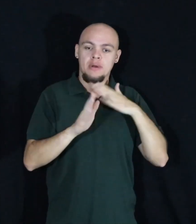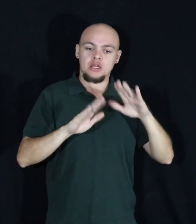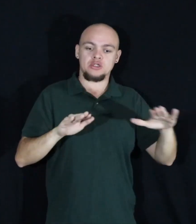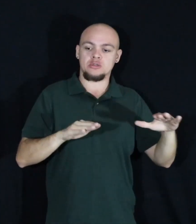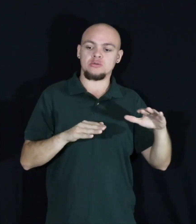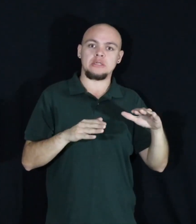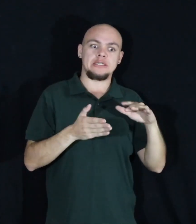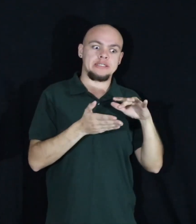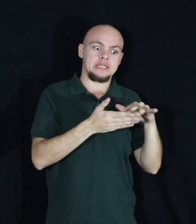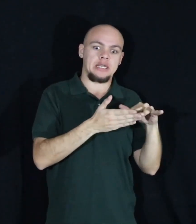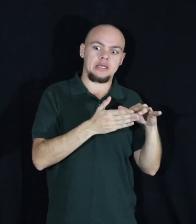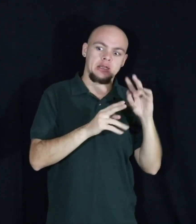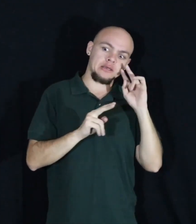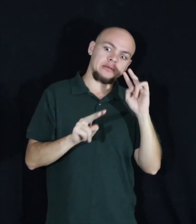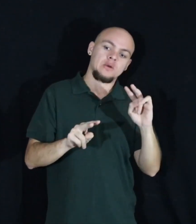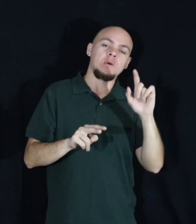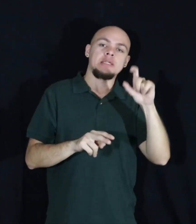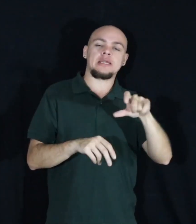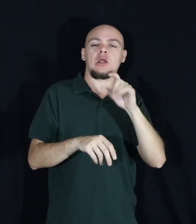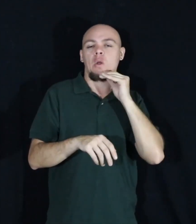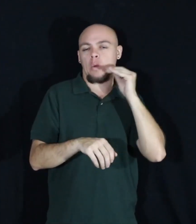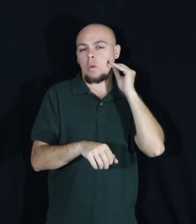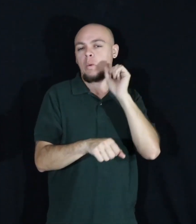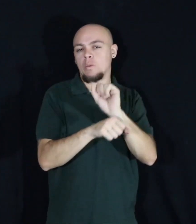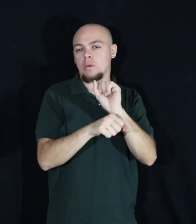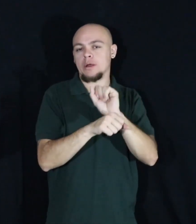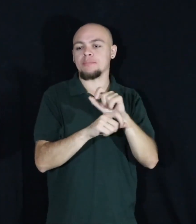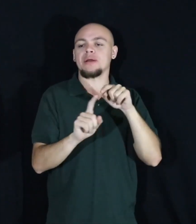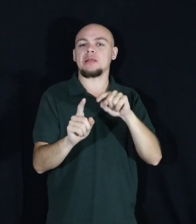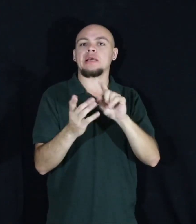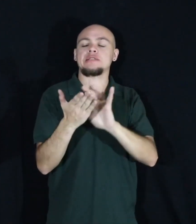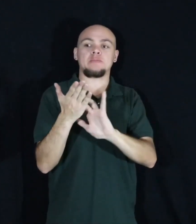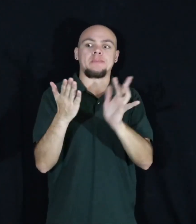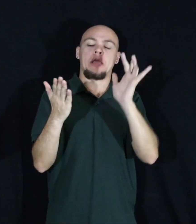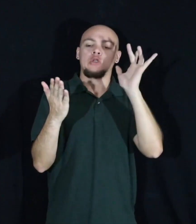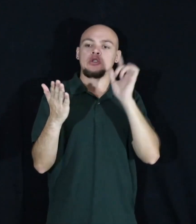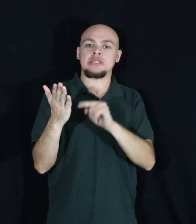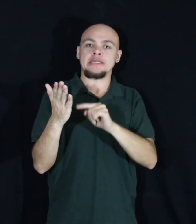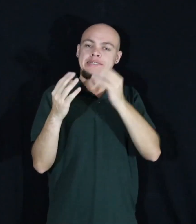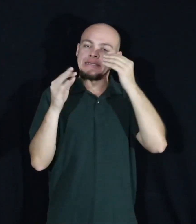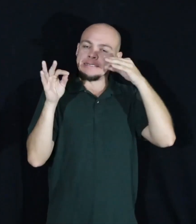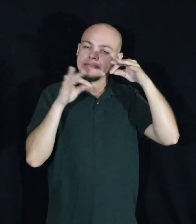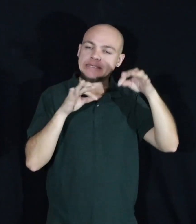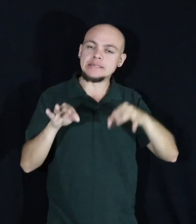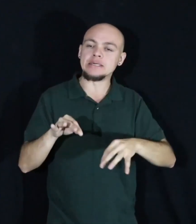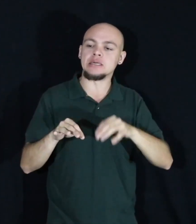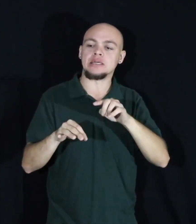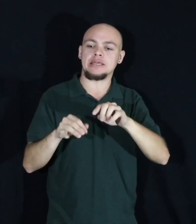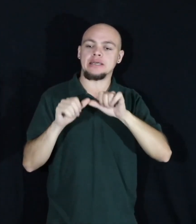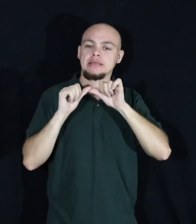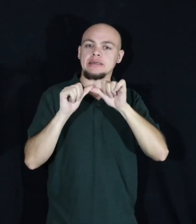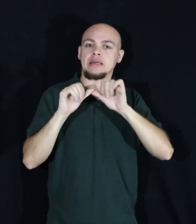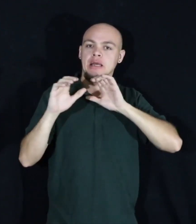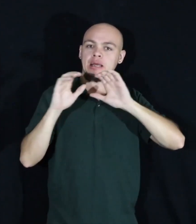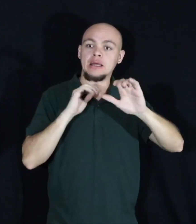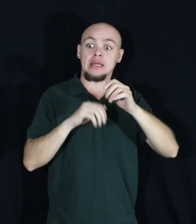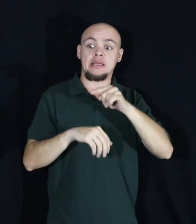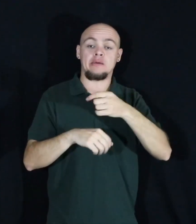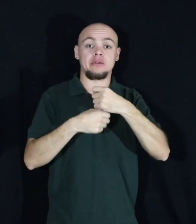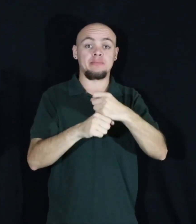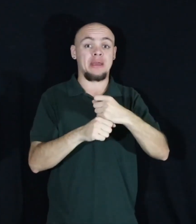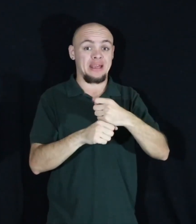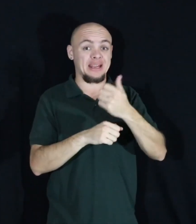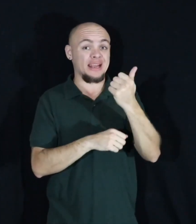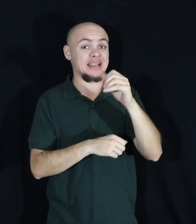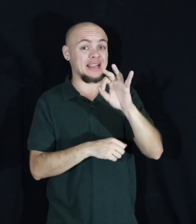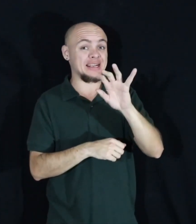need to do their homework. But he has a majesty. He's telling us something. He's in perpetual conversation. He was cast in 1902. He